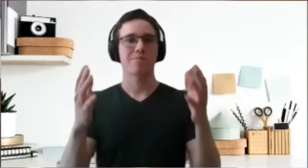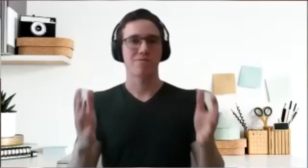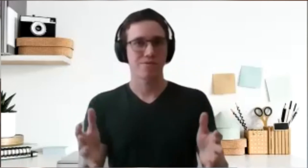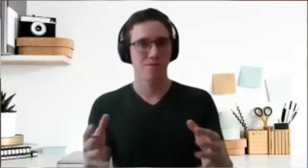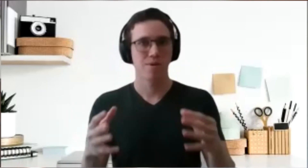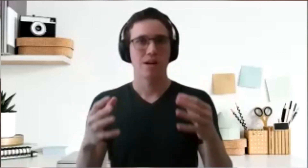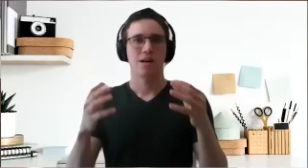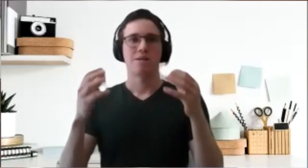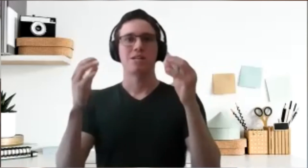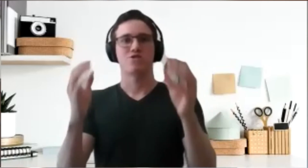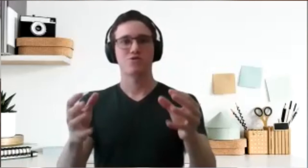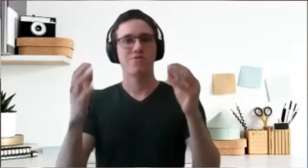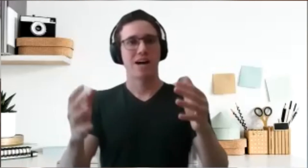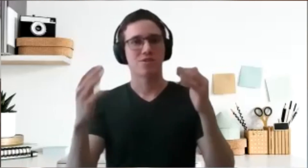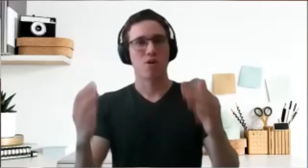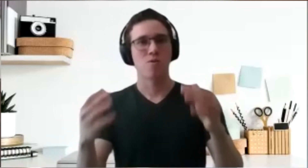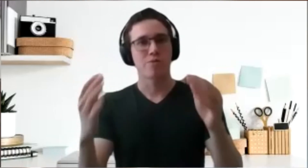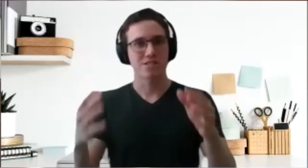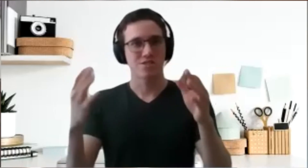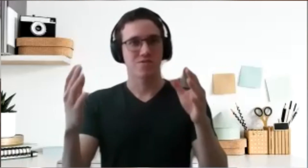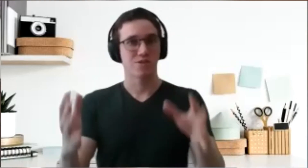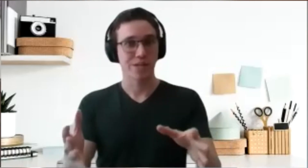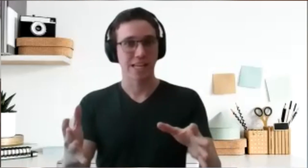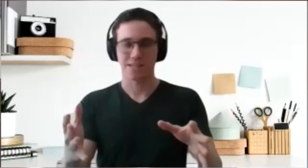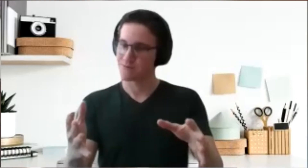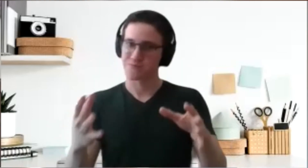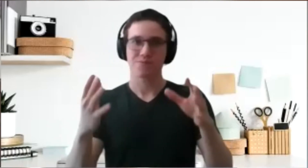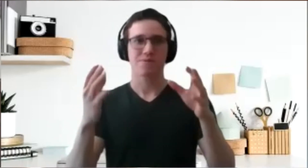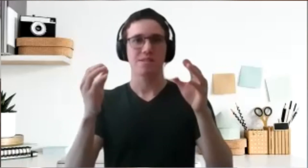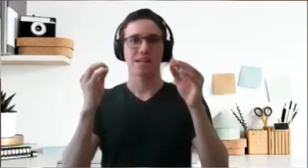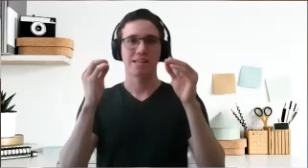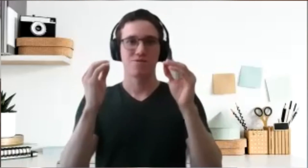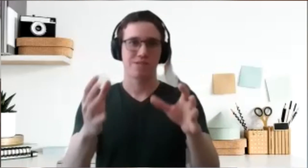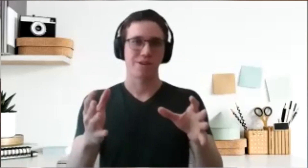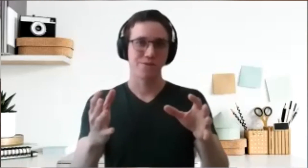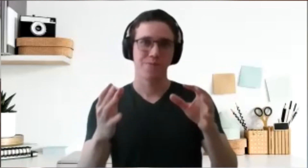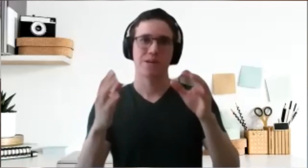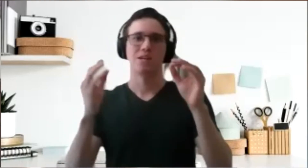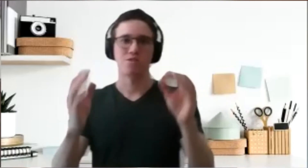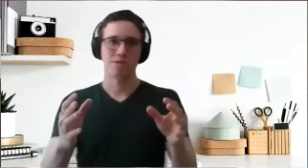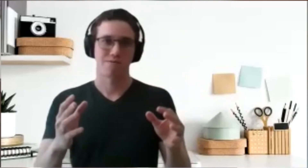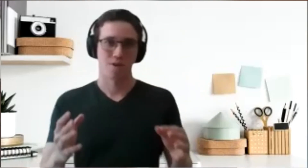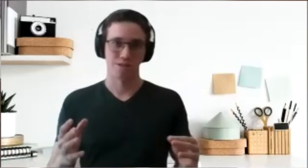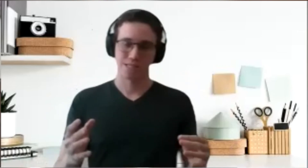be fruitful, but you should find your own reasons for doing it. Do it for you, not only for others.